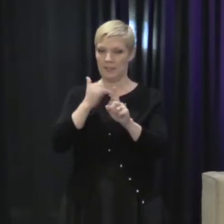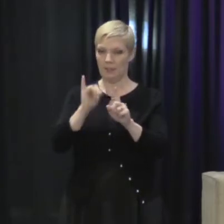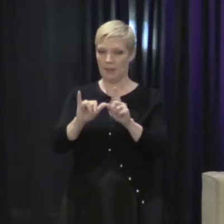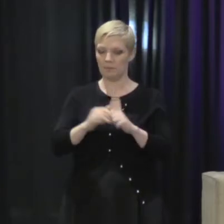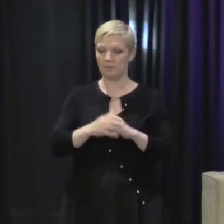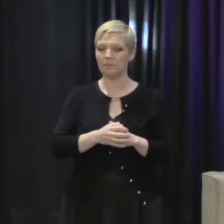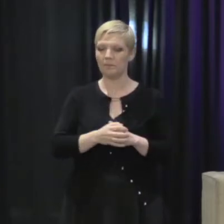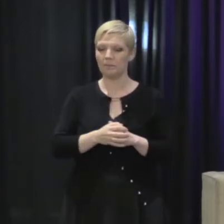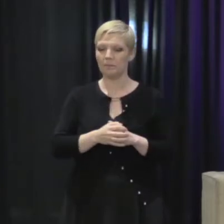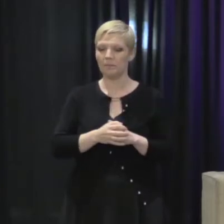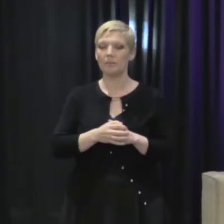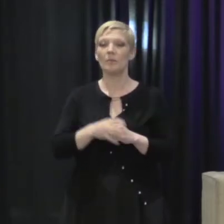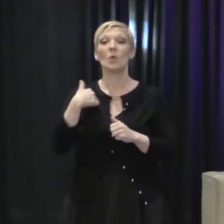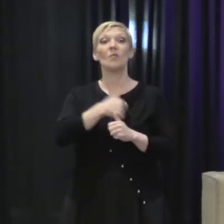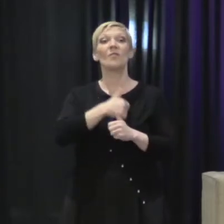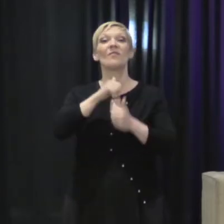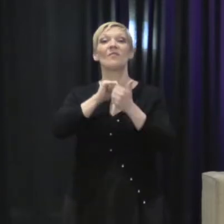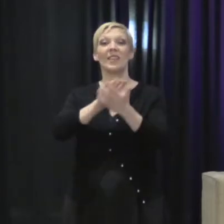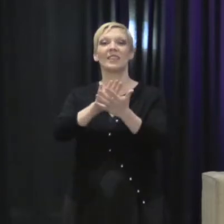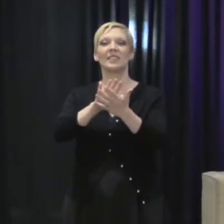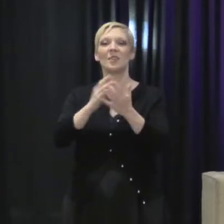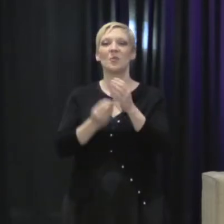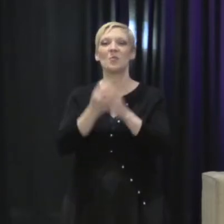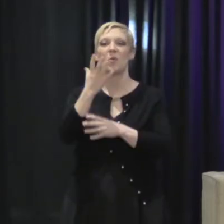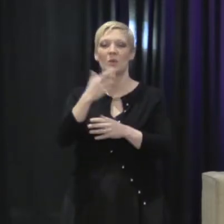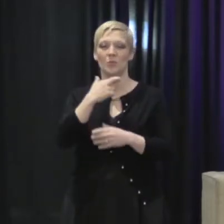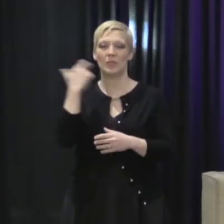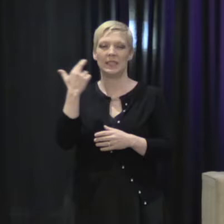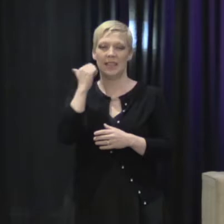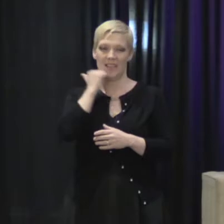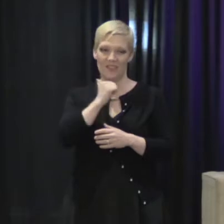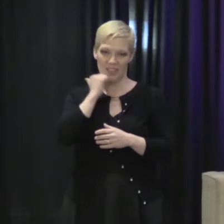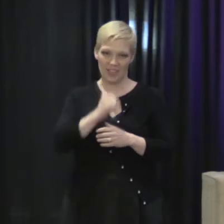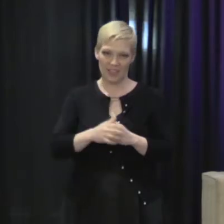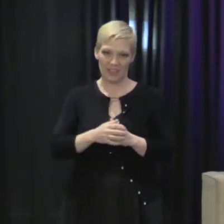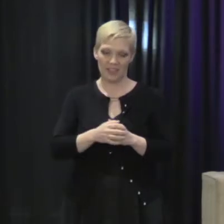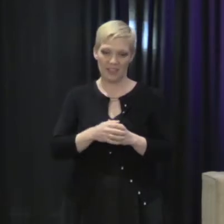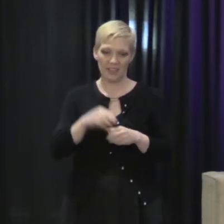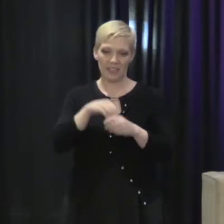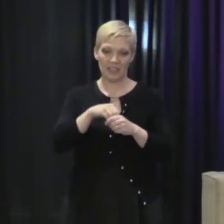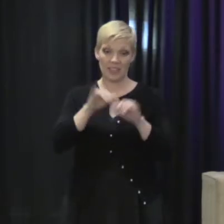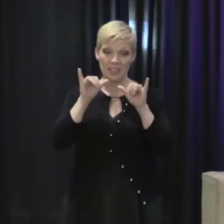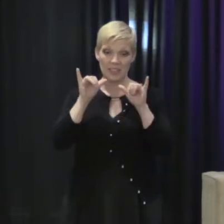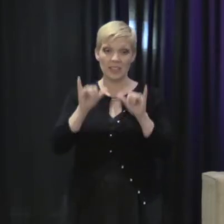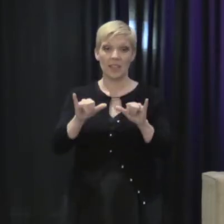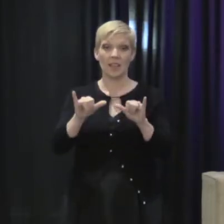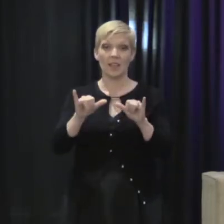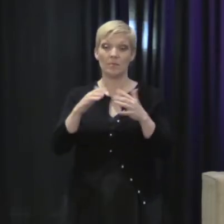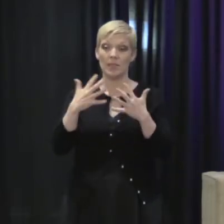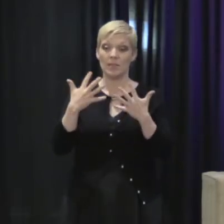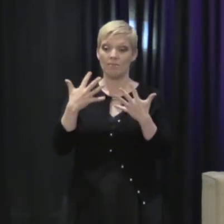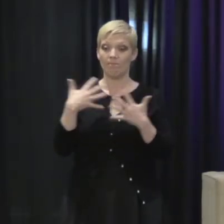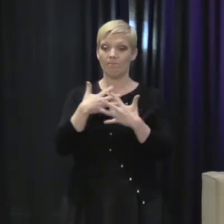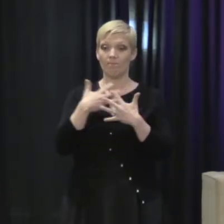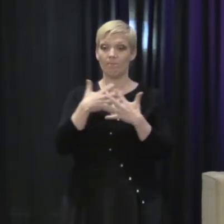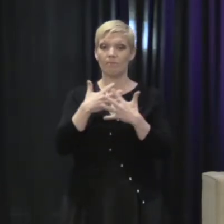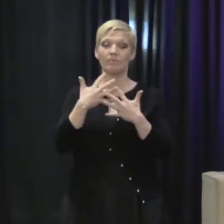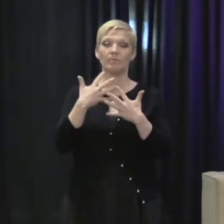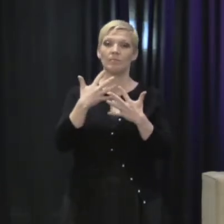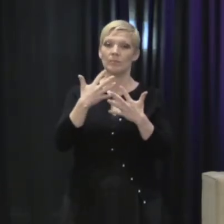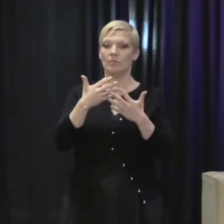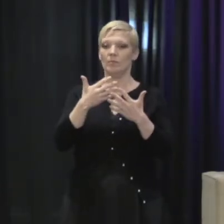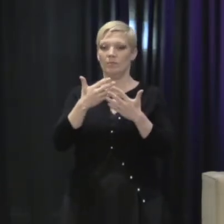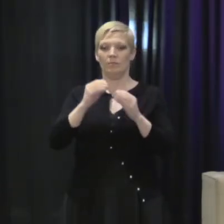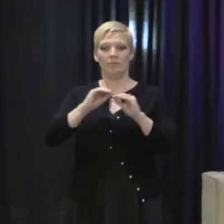us face growing risks every day. And then in that same scary, bizarre, unprecedented moment, we